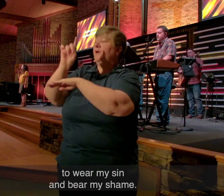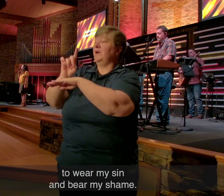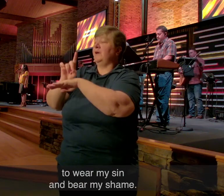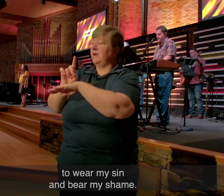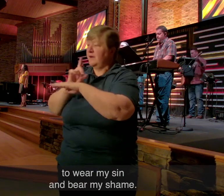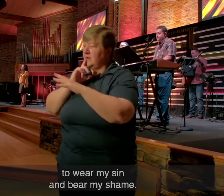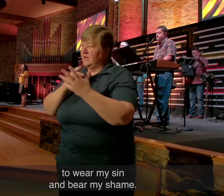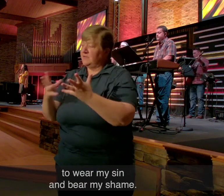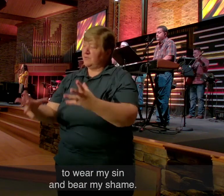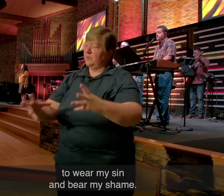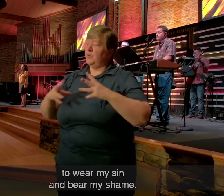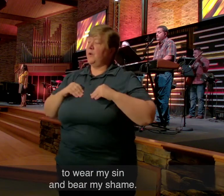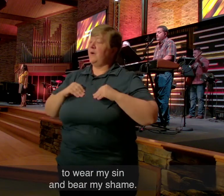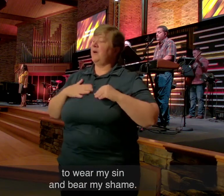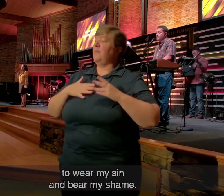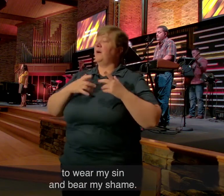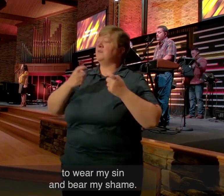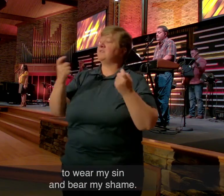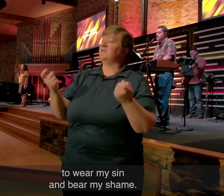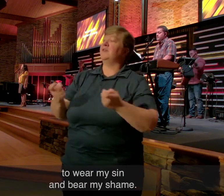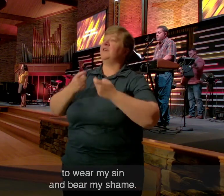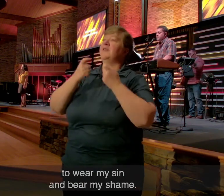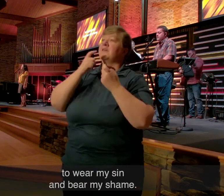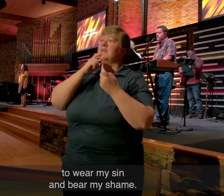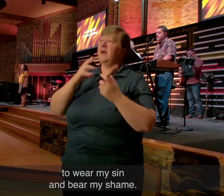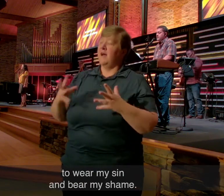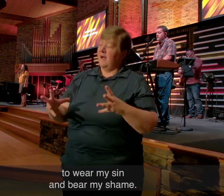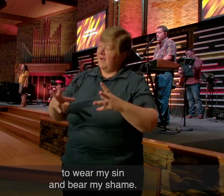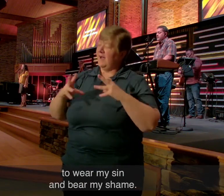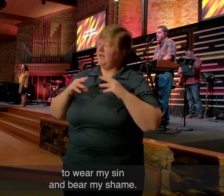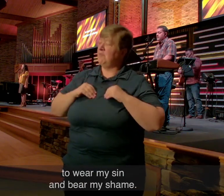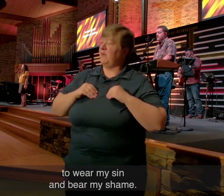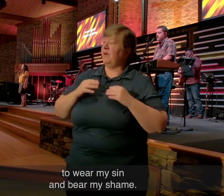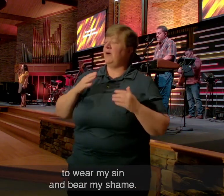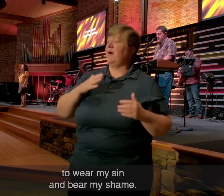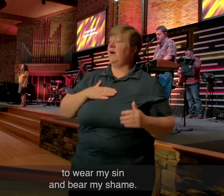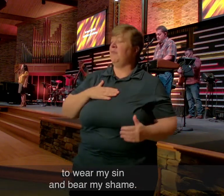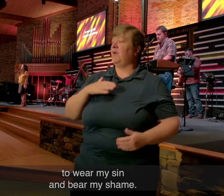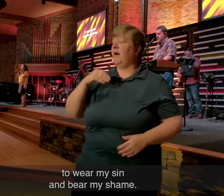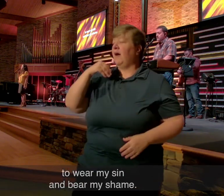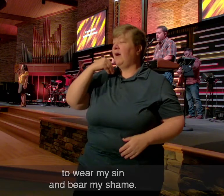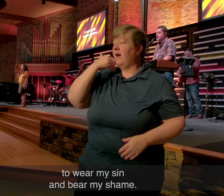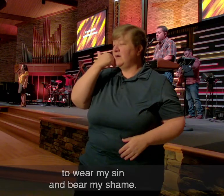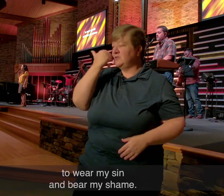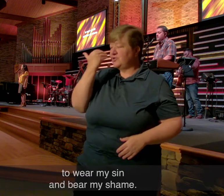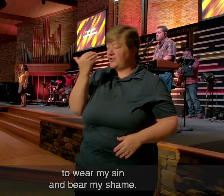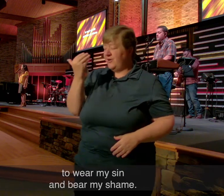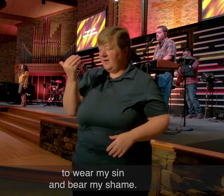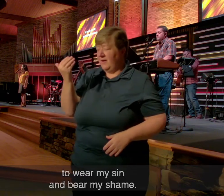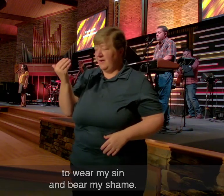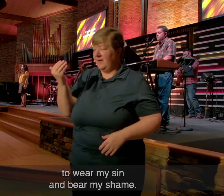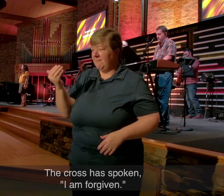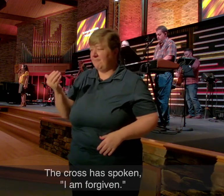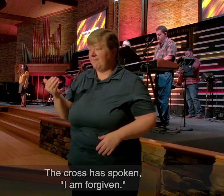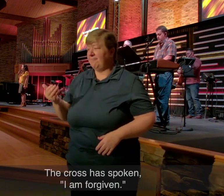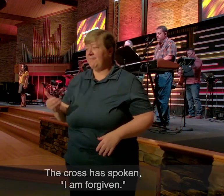To Wear My Sin And Bear My Shame